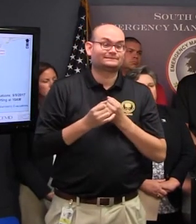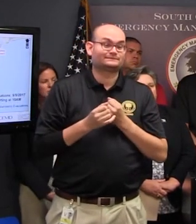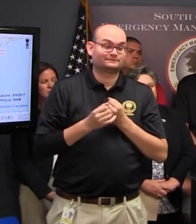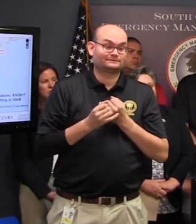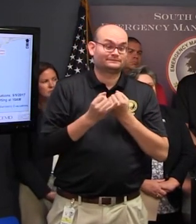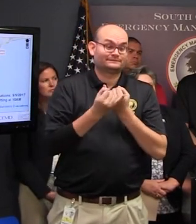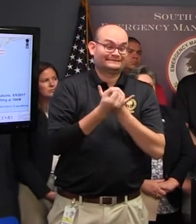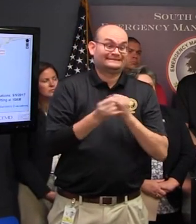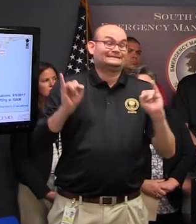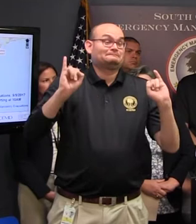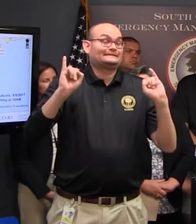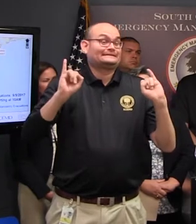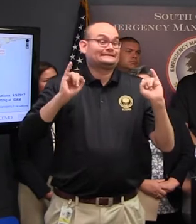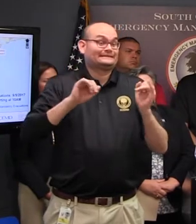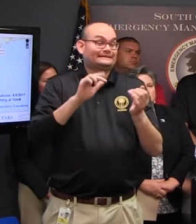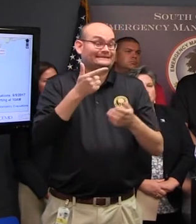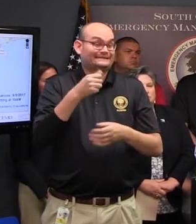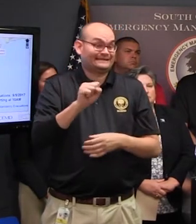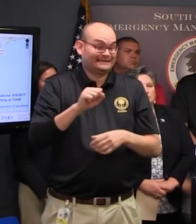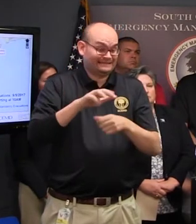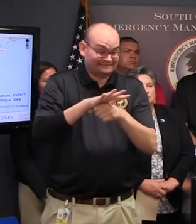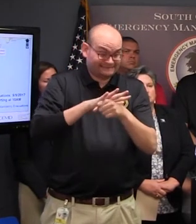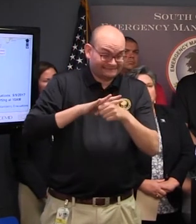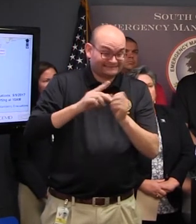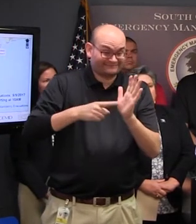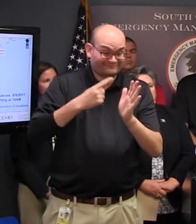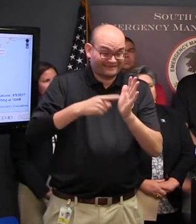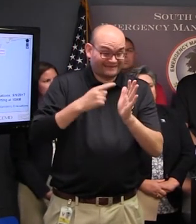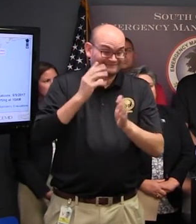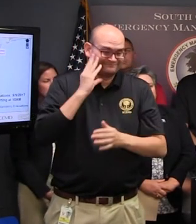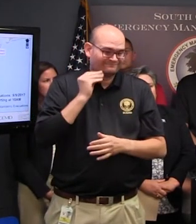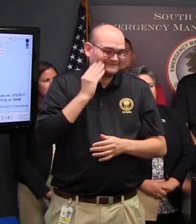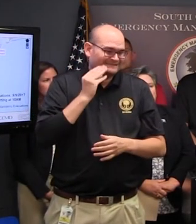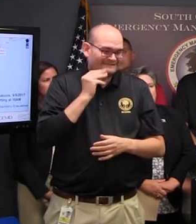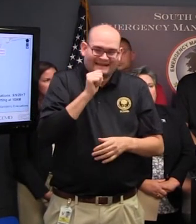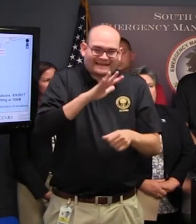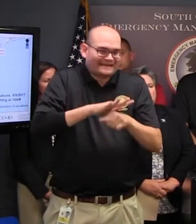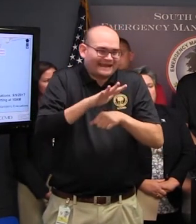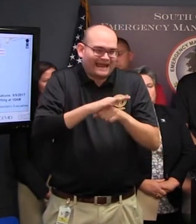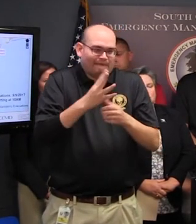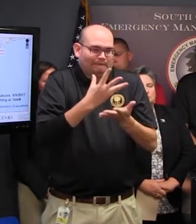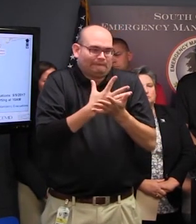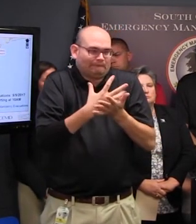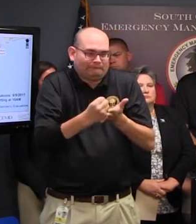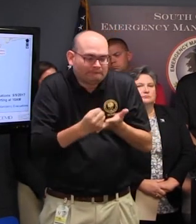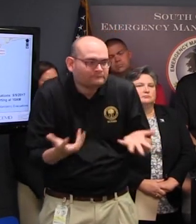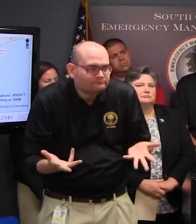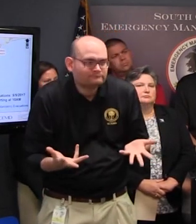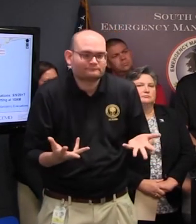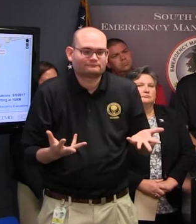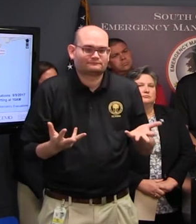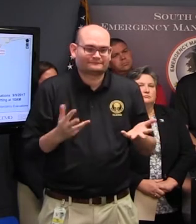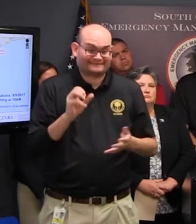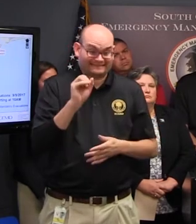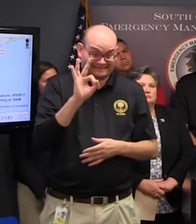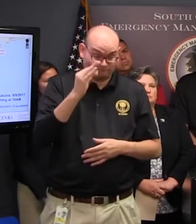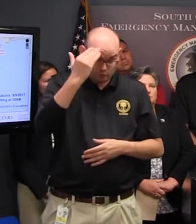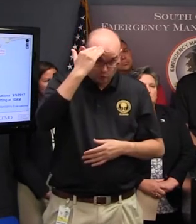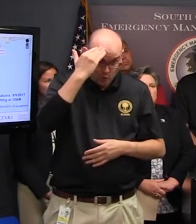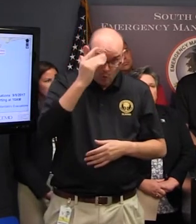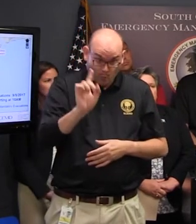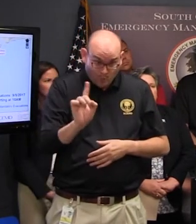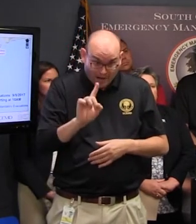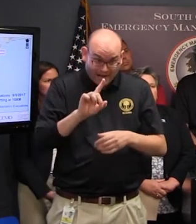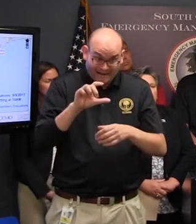and sometimes they are experiencing some shortages but if you know where the gas stations are if it happens that one is out there ought to be